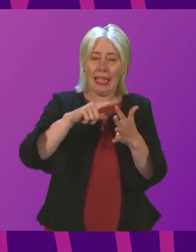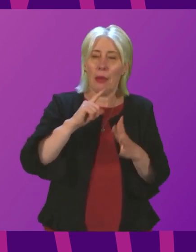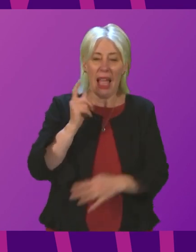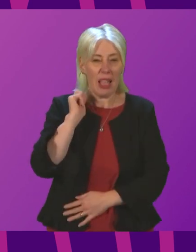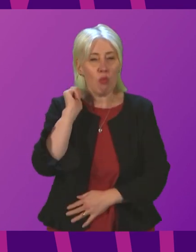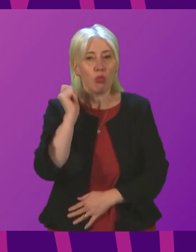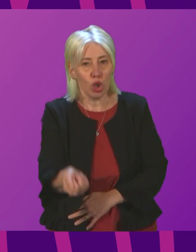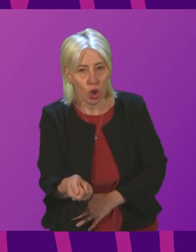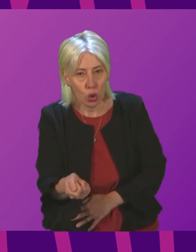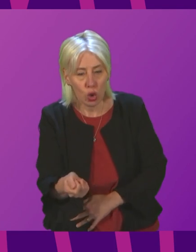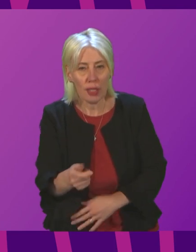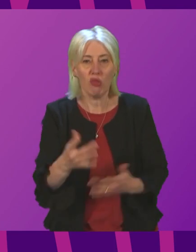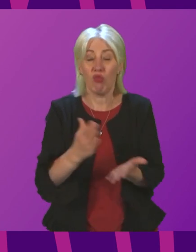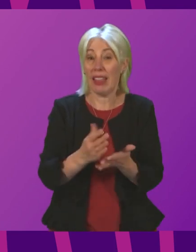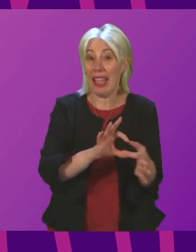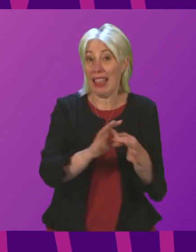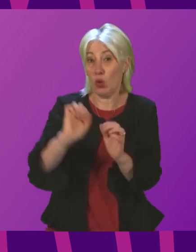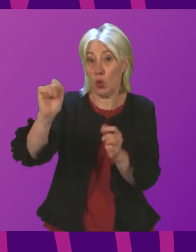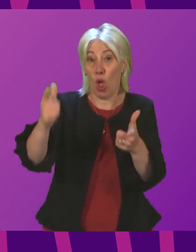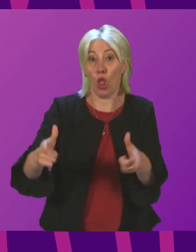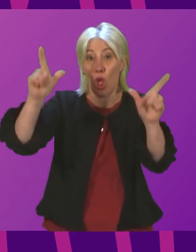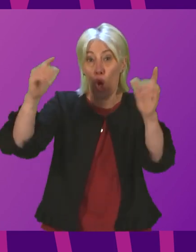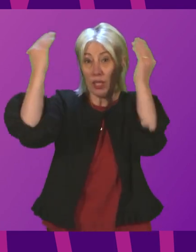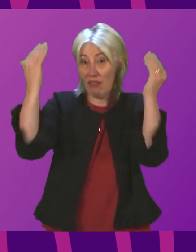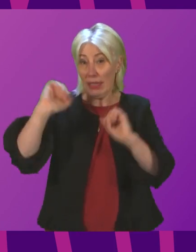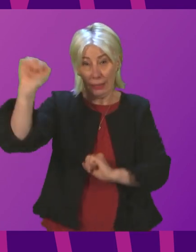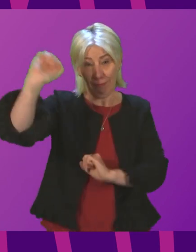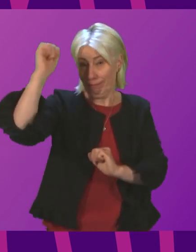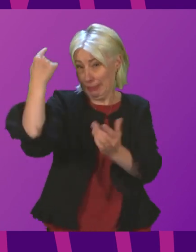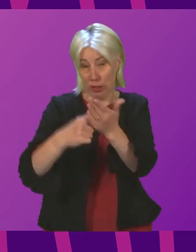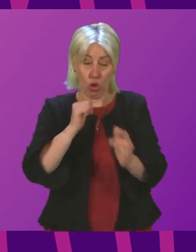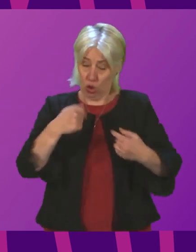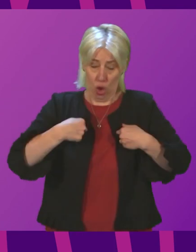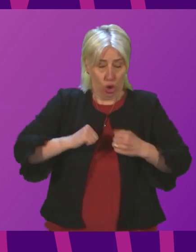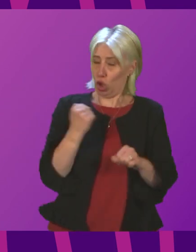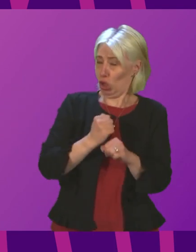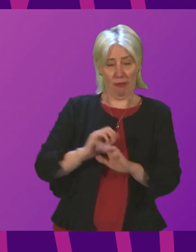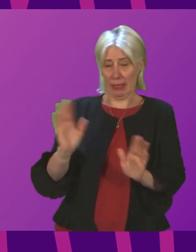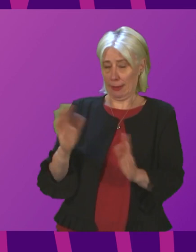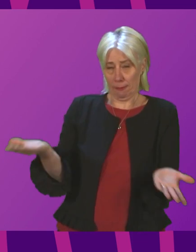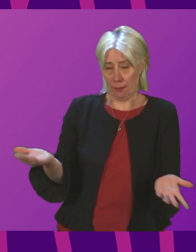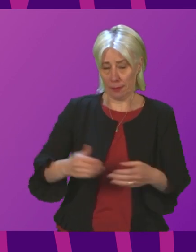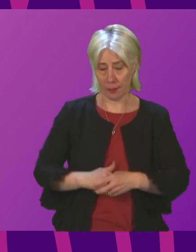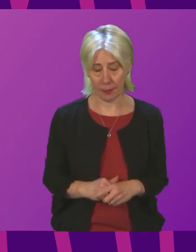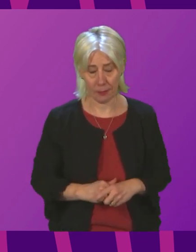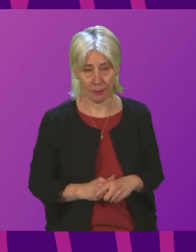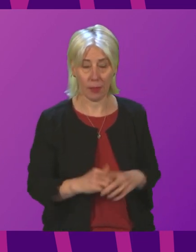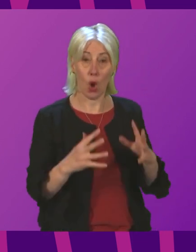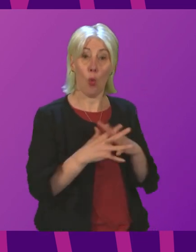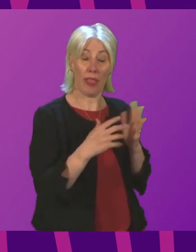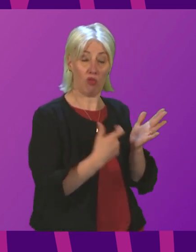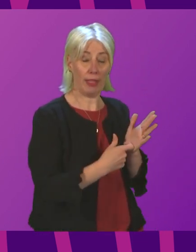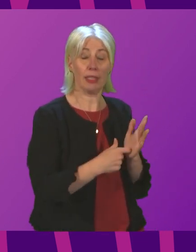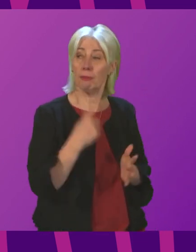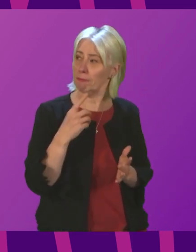should be aware that those decisions are for the Lord Advocate and the Lord Advocate alone. I call Willie Rennie. It is